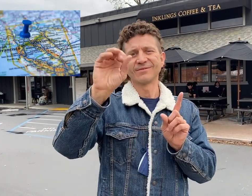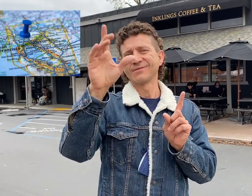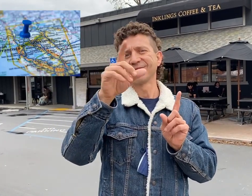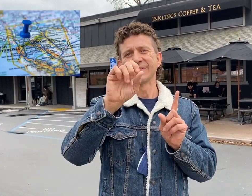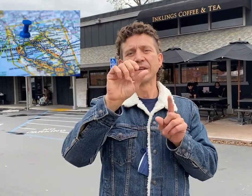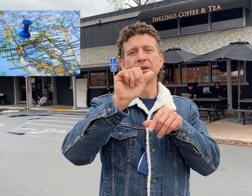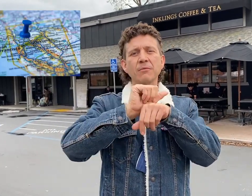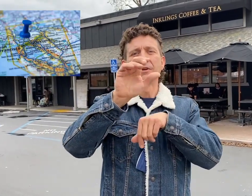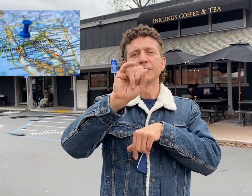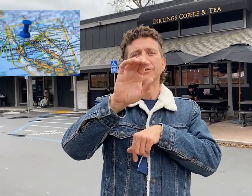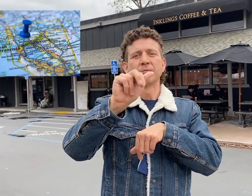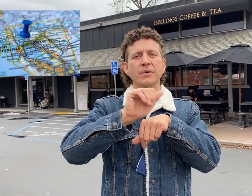gold rush.